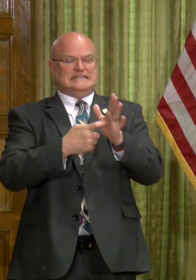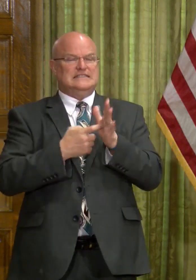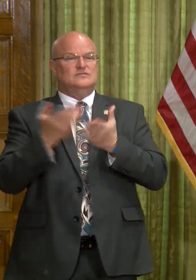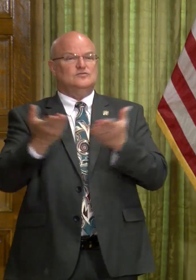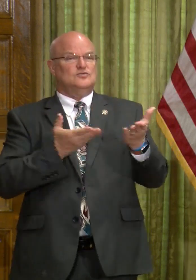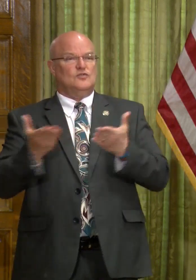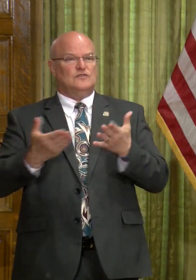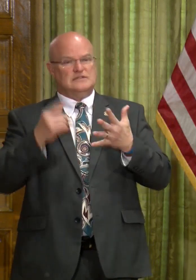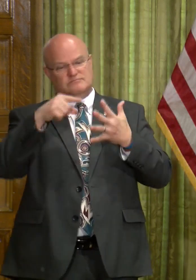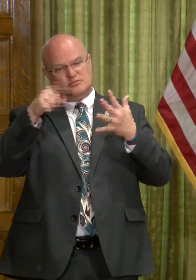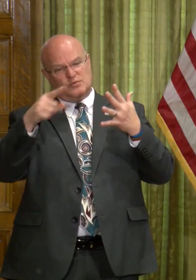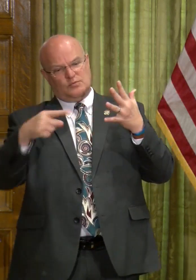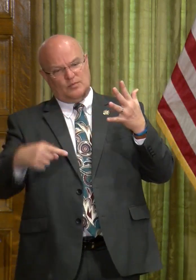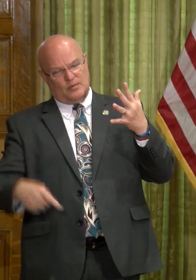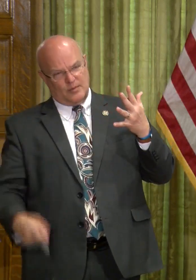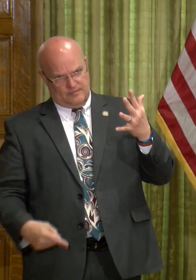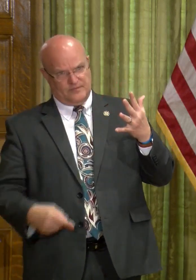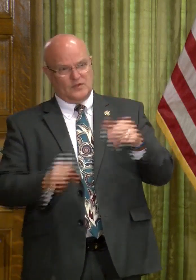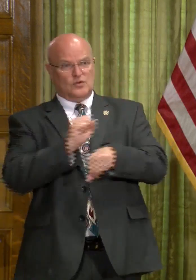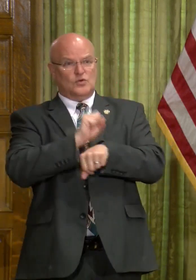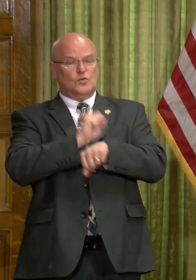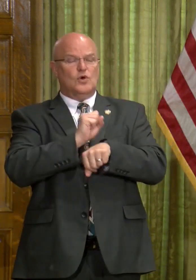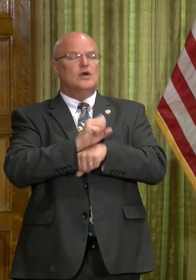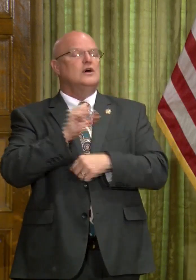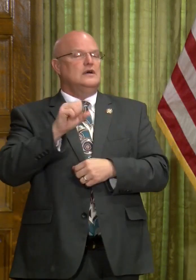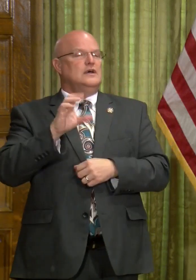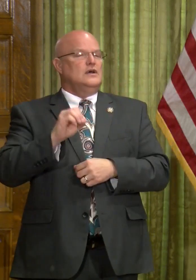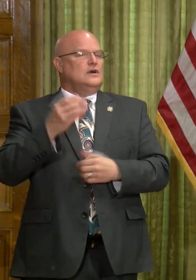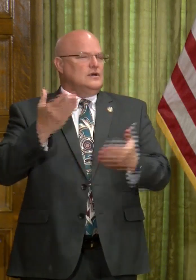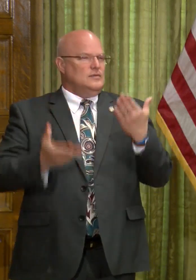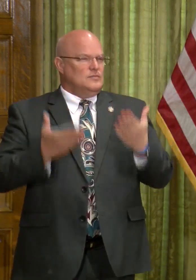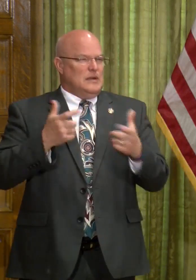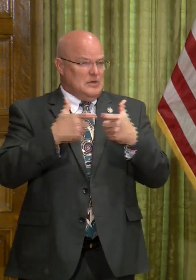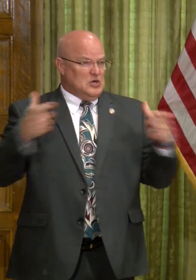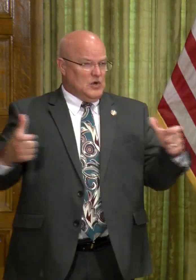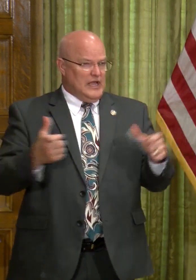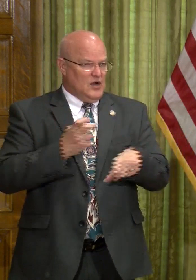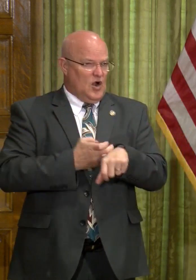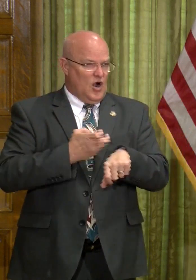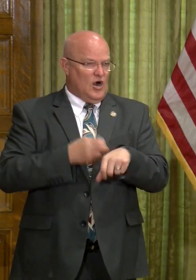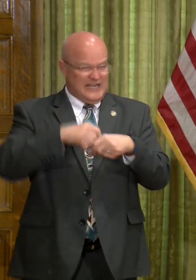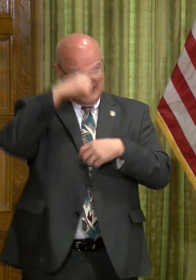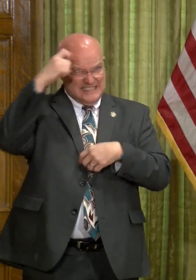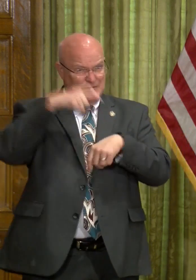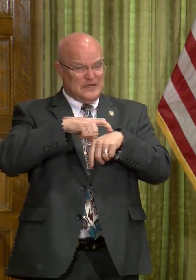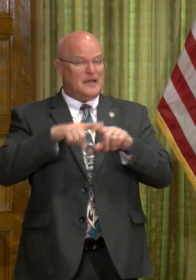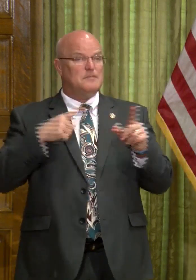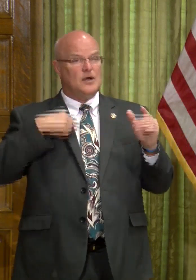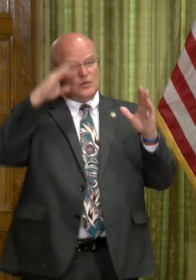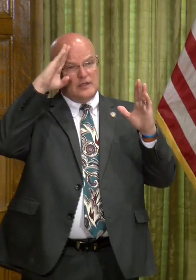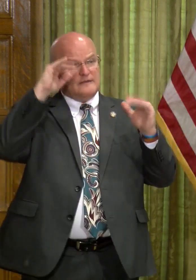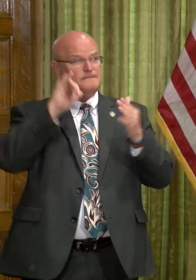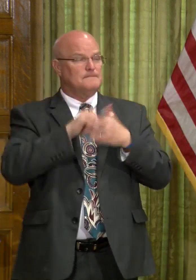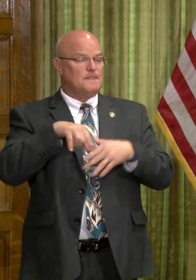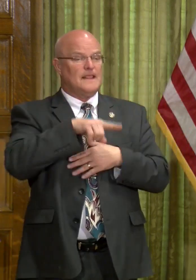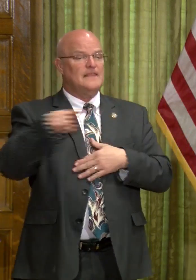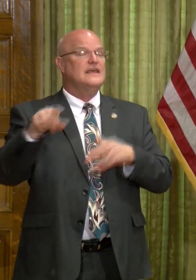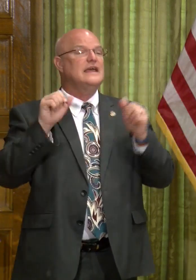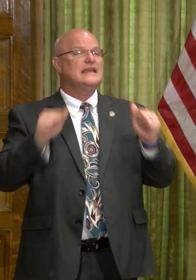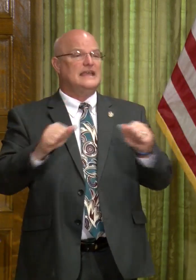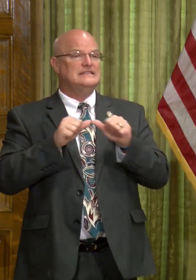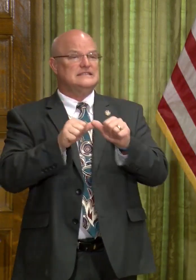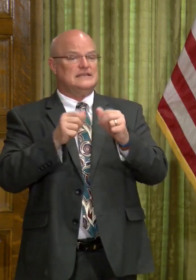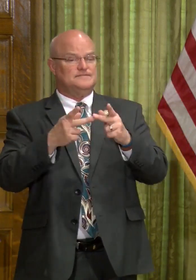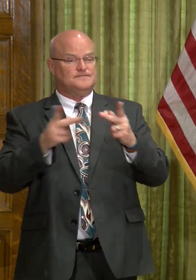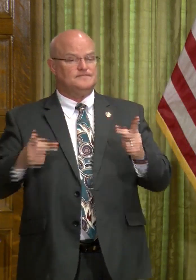and on down the line. And so, uh, it's, uh, probably even a greater hardship in the summer, but we hope that, uh, they will be able to